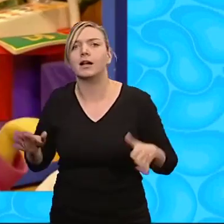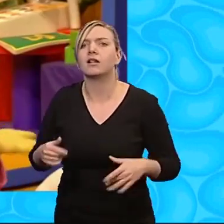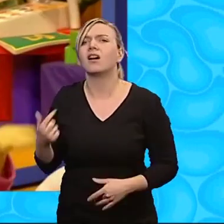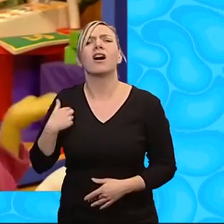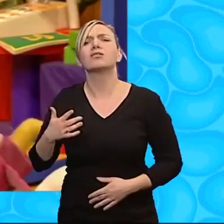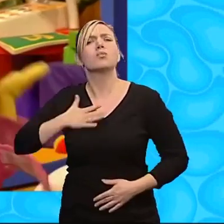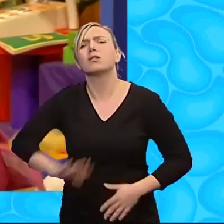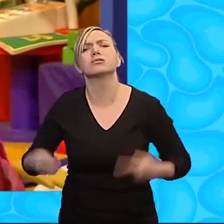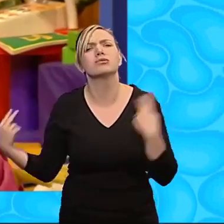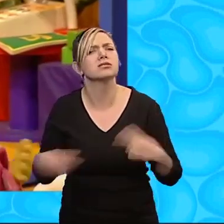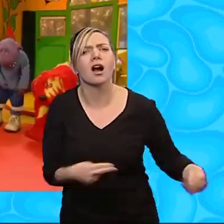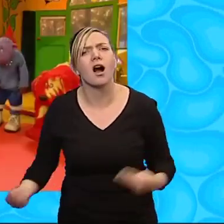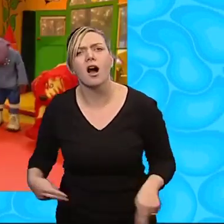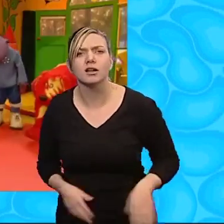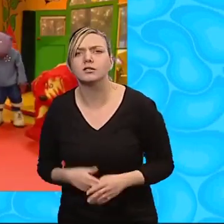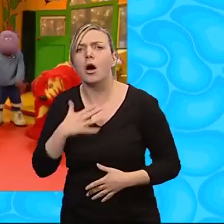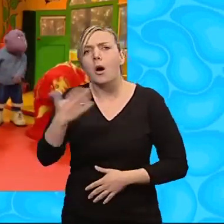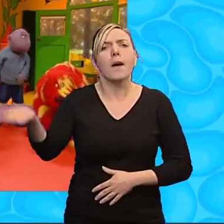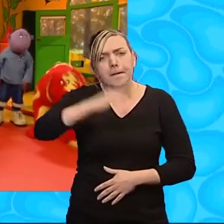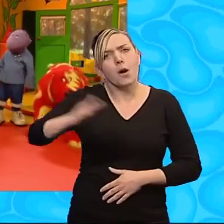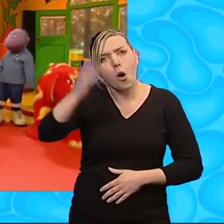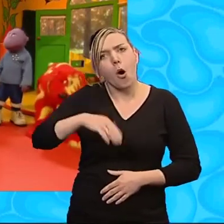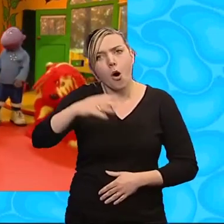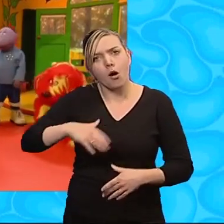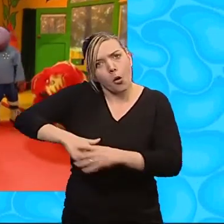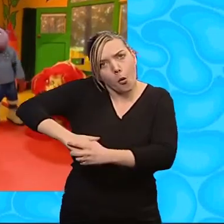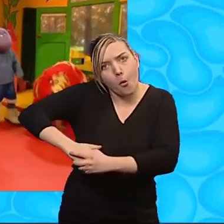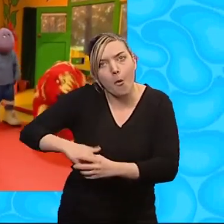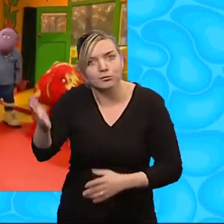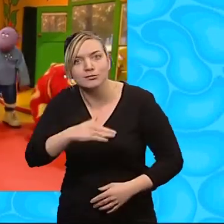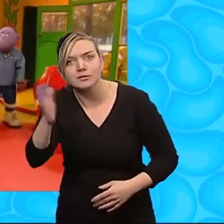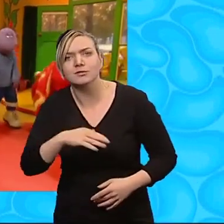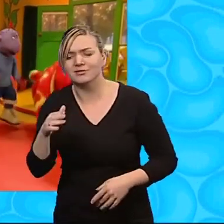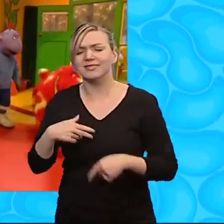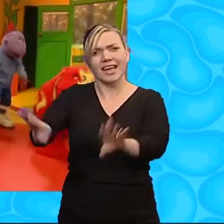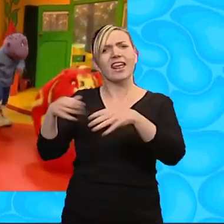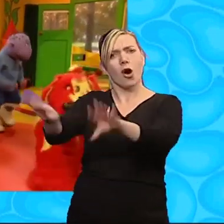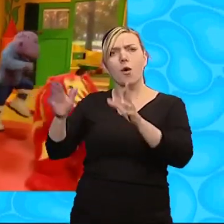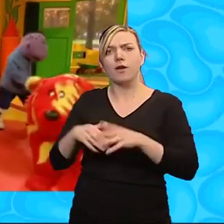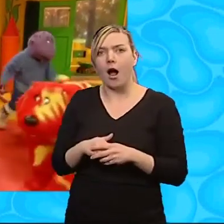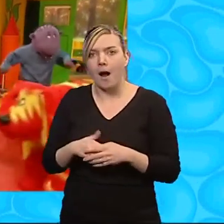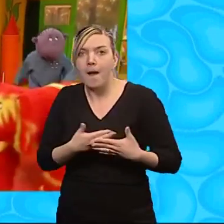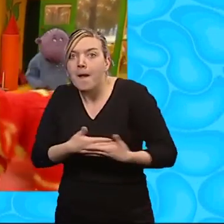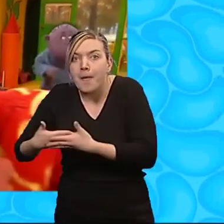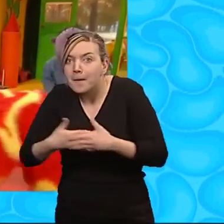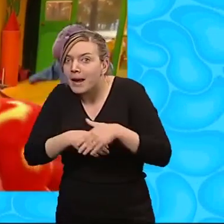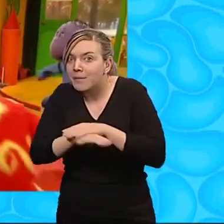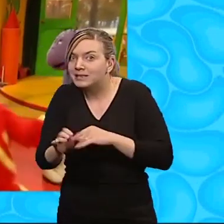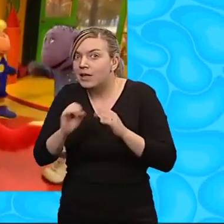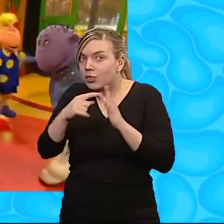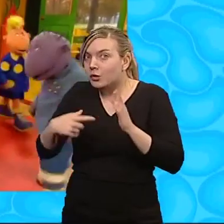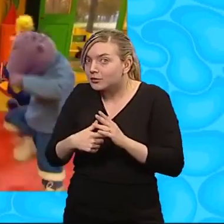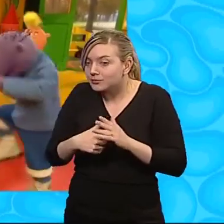feel like dancing! Oh, come on, Fizzy! Oh, my God! Sit off! And Baby's in Her Cot! The